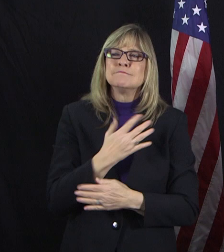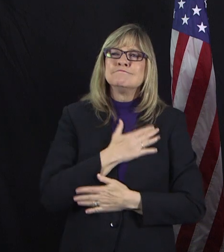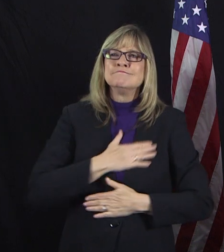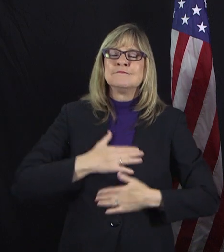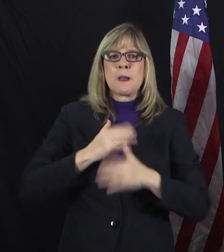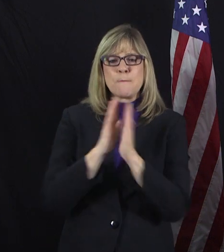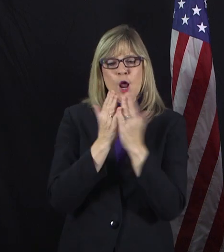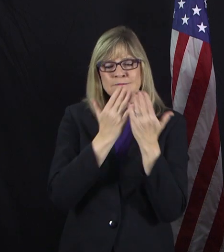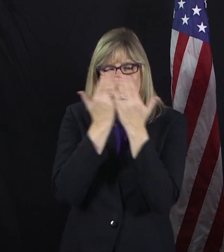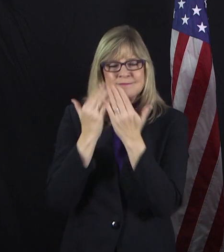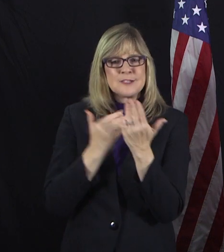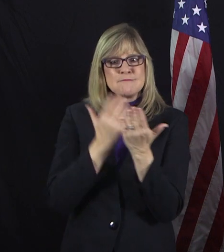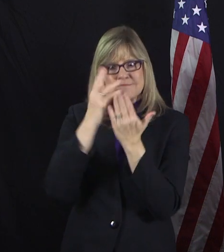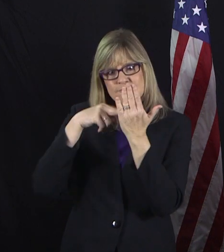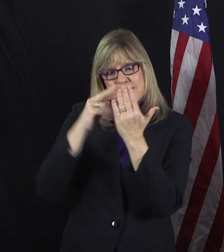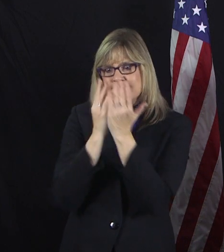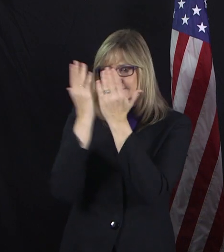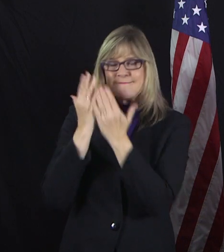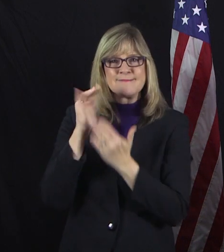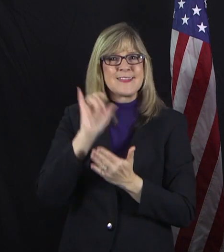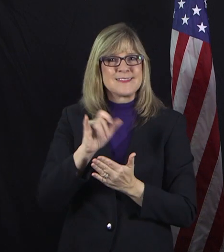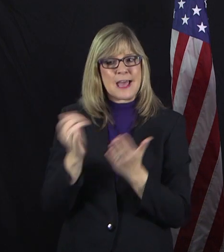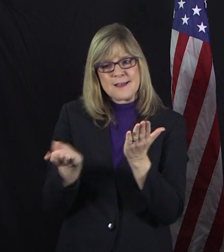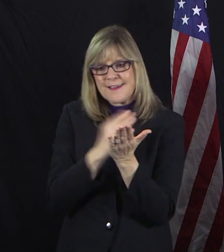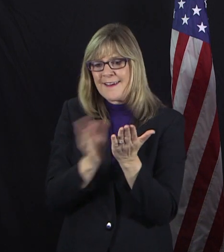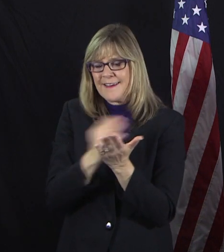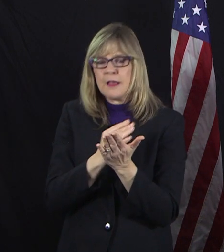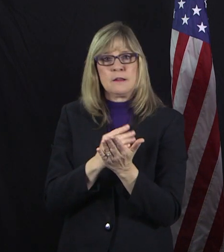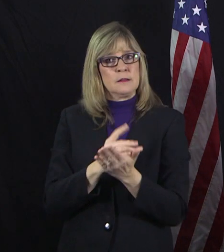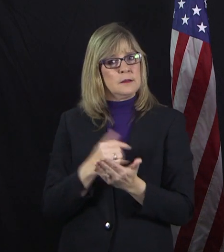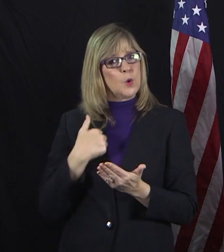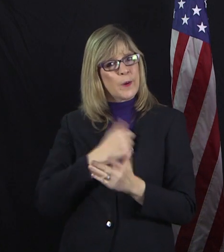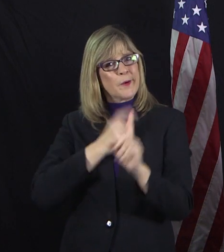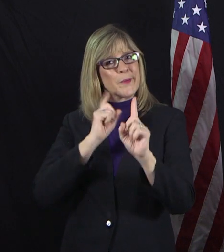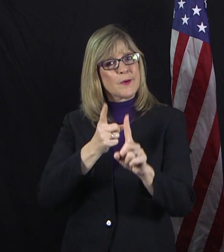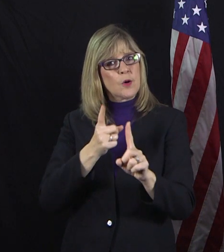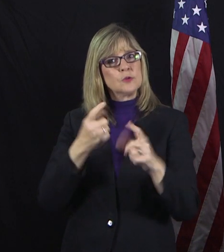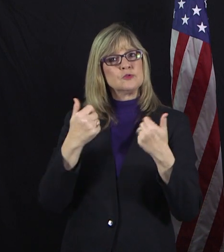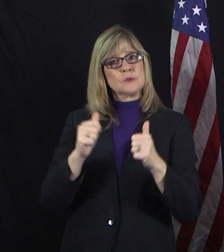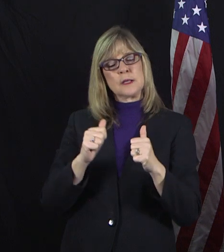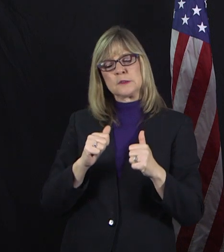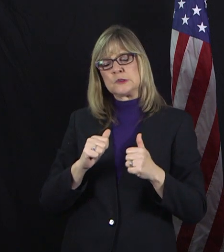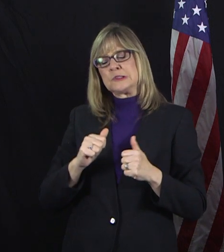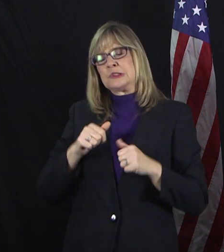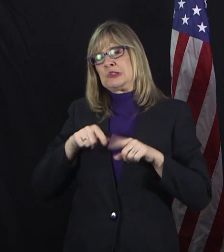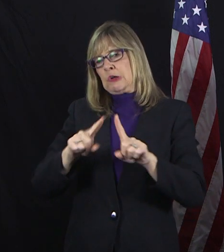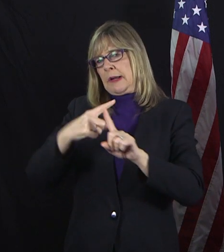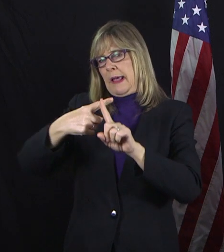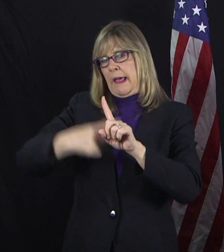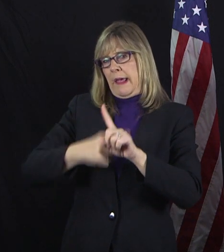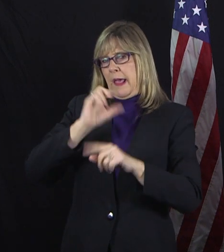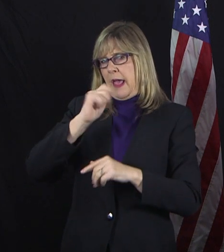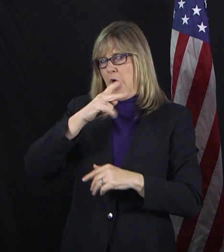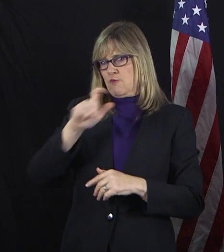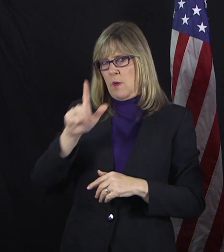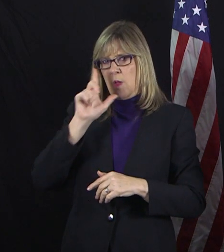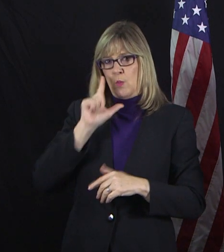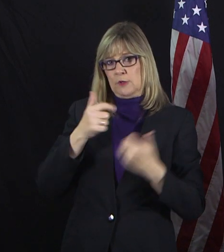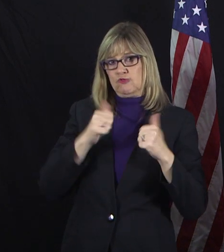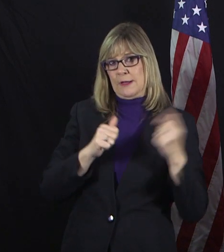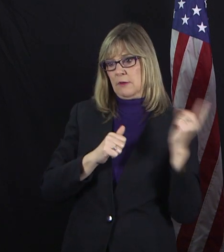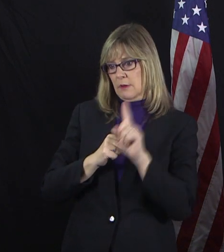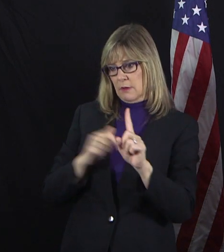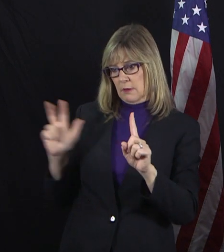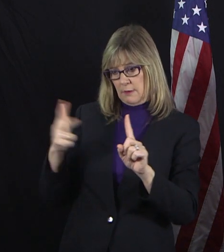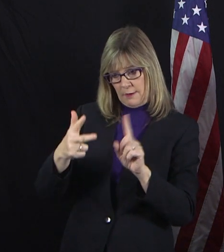We're working on getting those materials to you sometime in the month of April. However, I want to encourage all of you